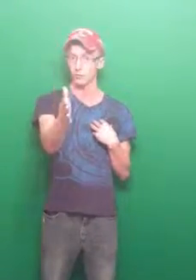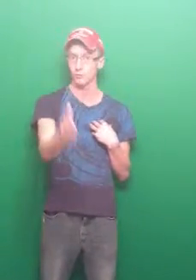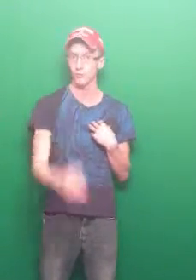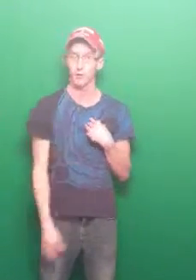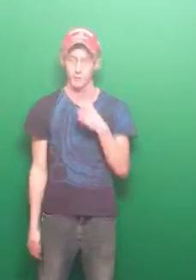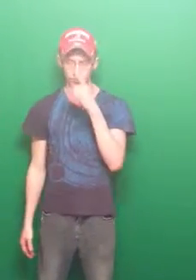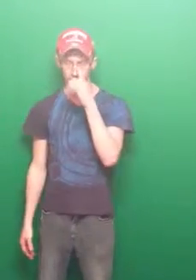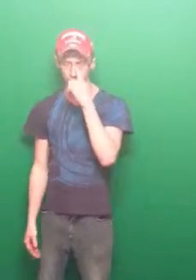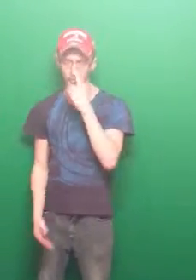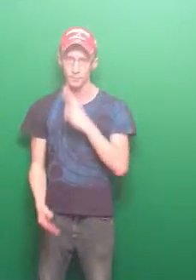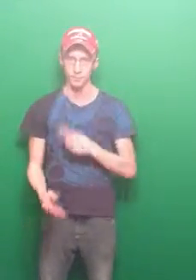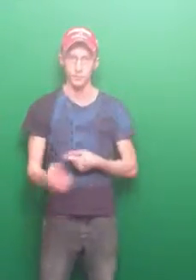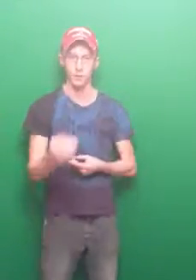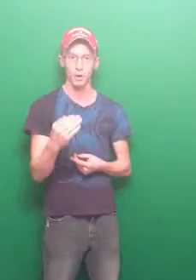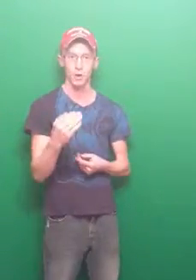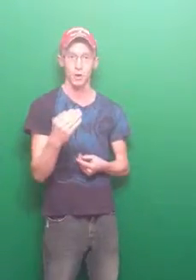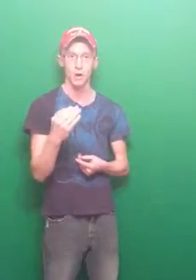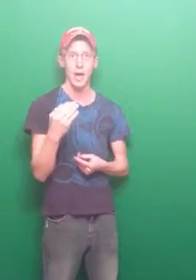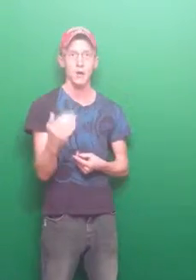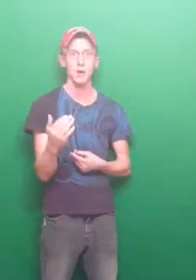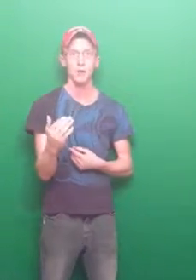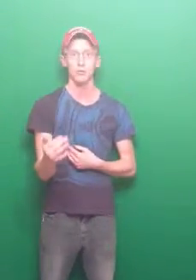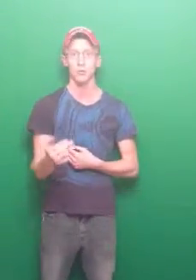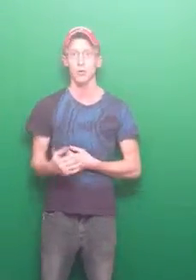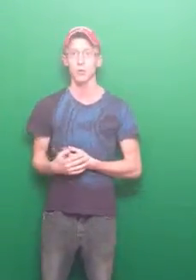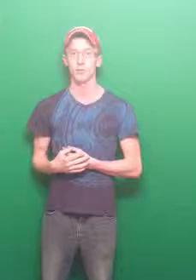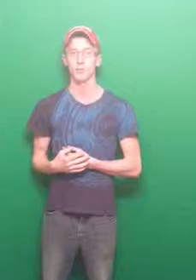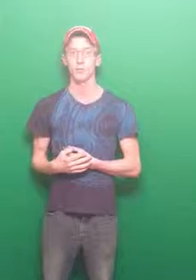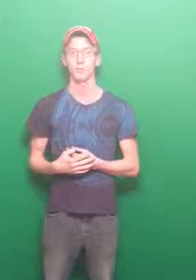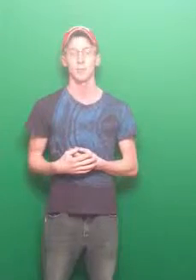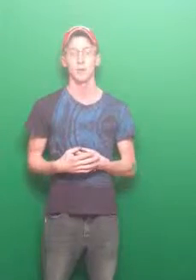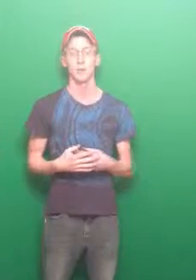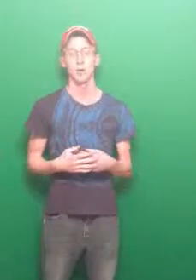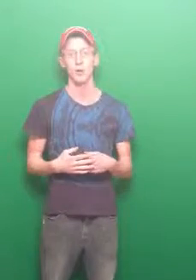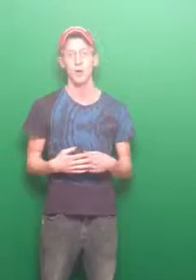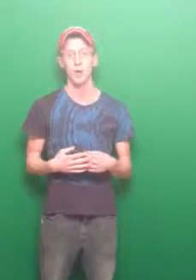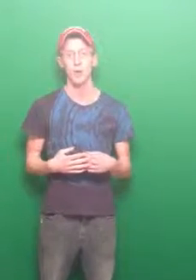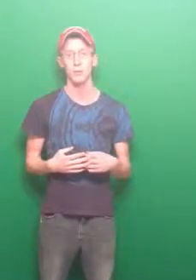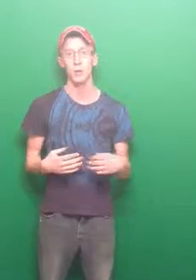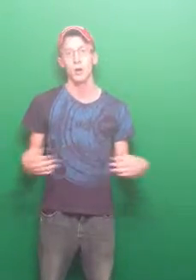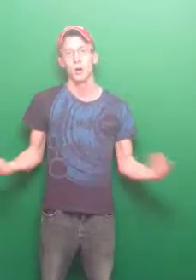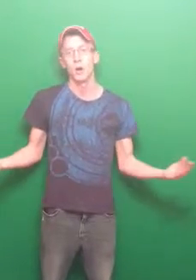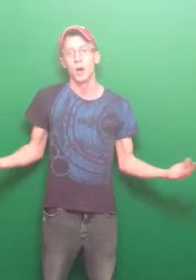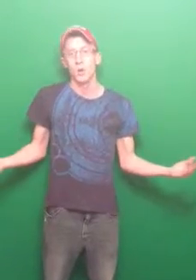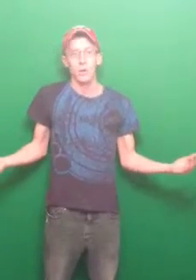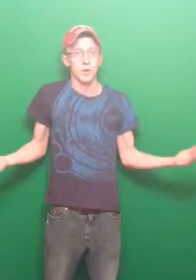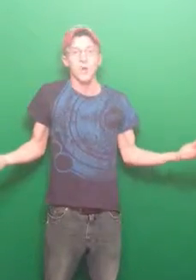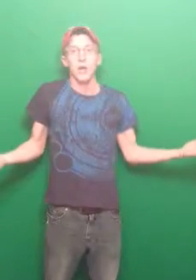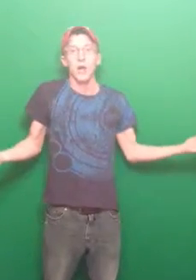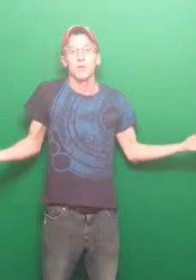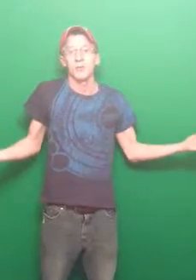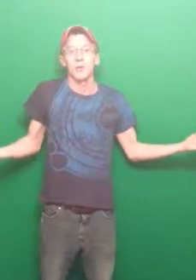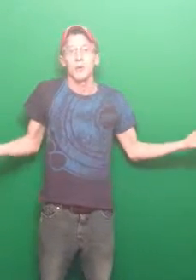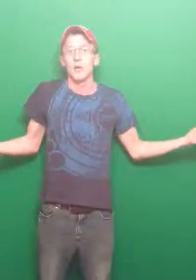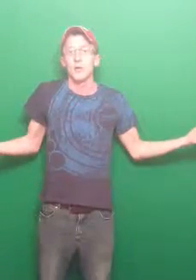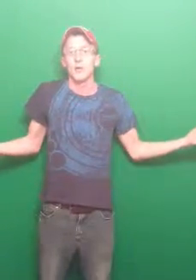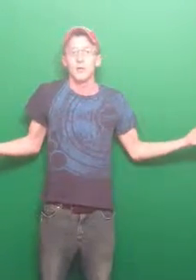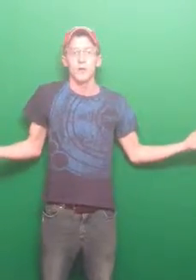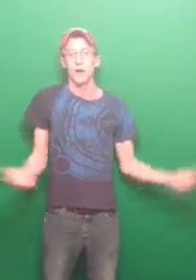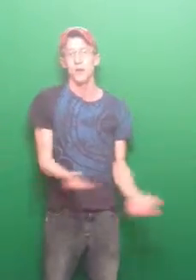to you. So, I had a personal breakthrough, and you say, okay, everybody has, people have breakthroughs, I hear